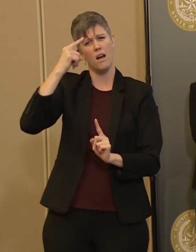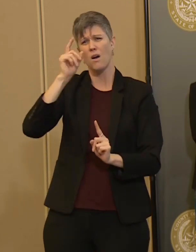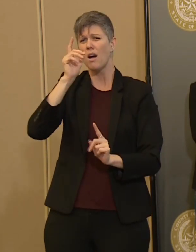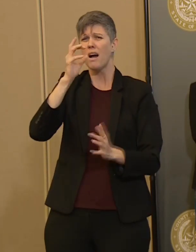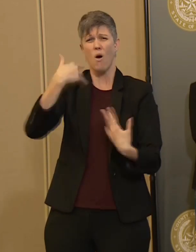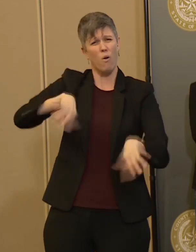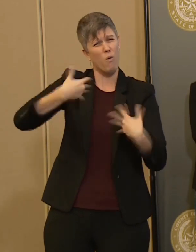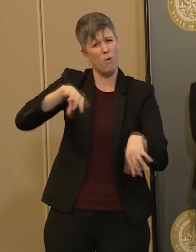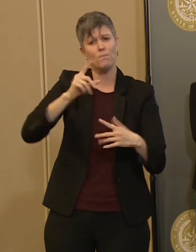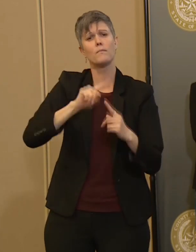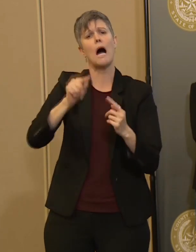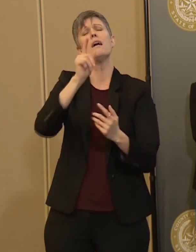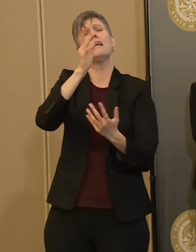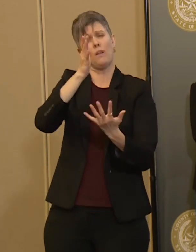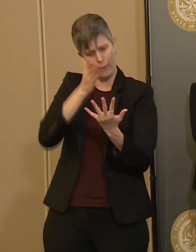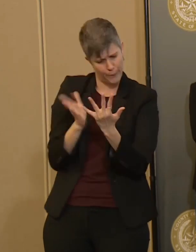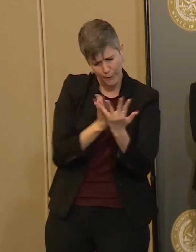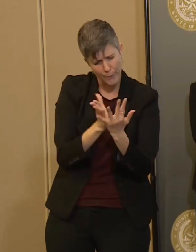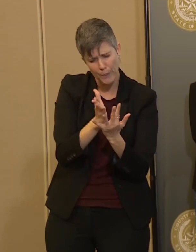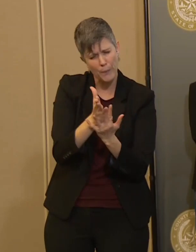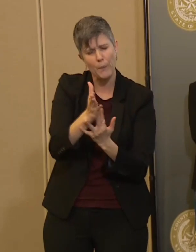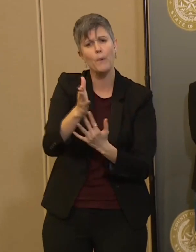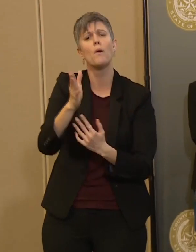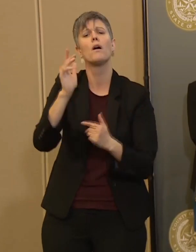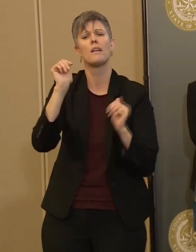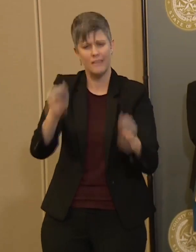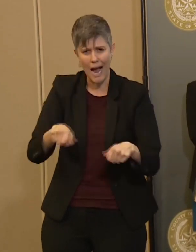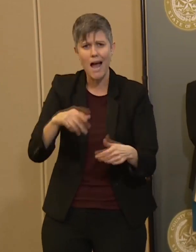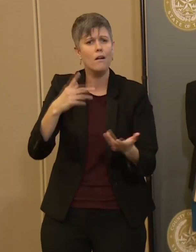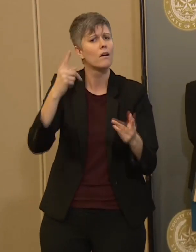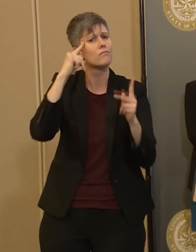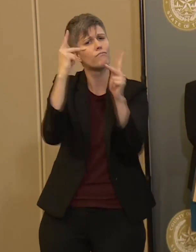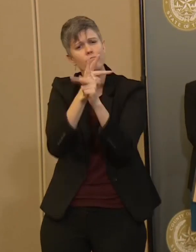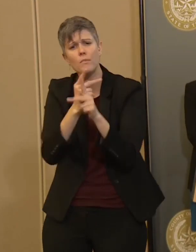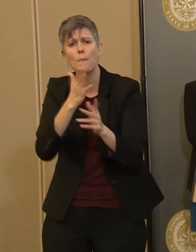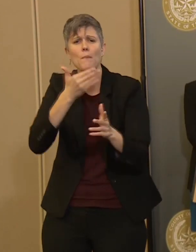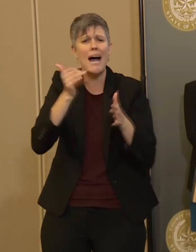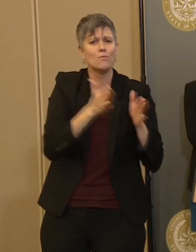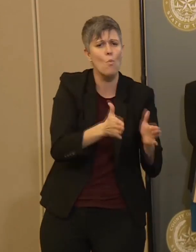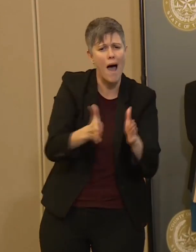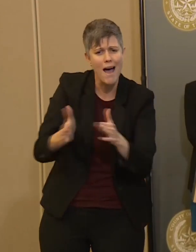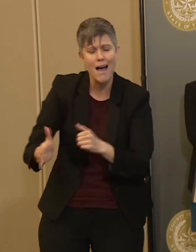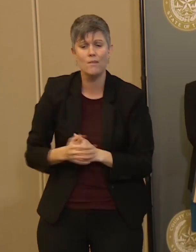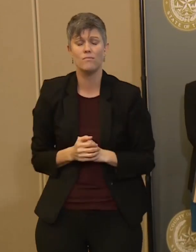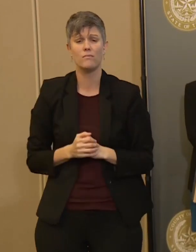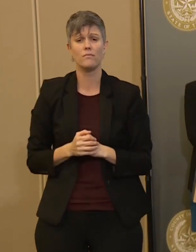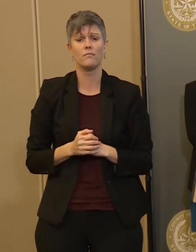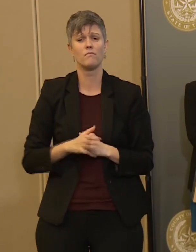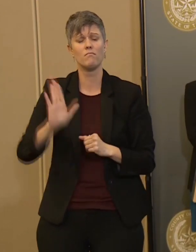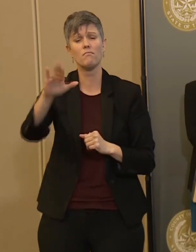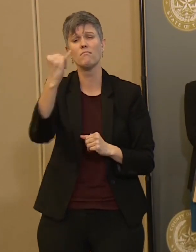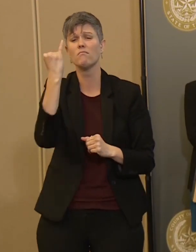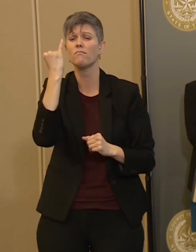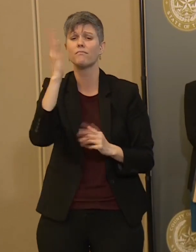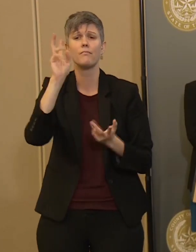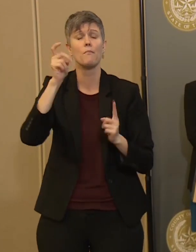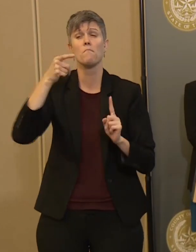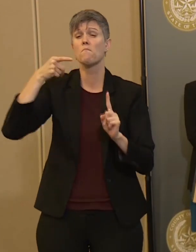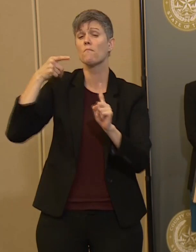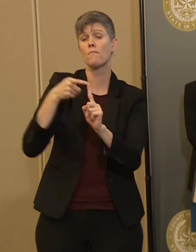in the best way possible. If we don't, though, the biggest